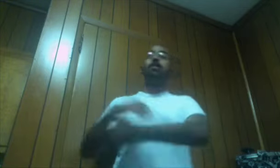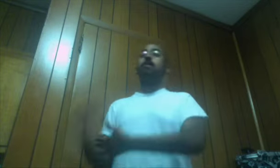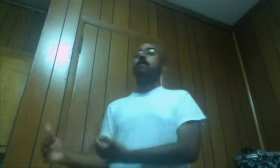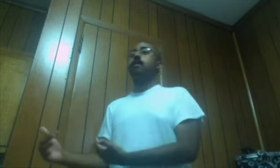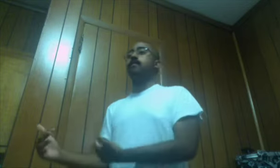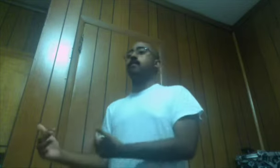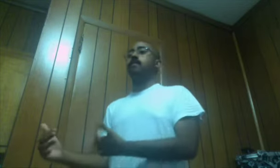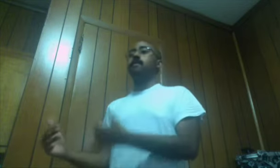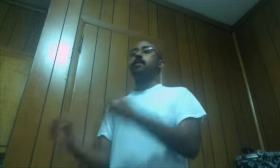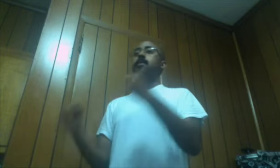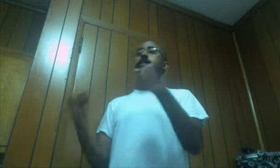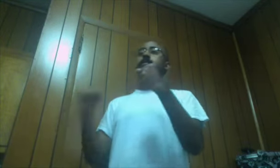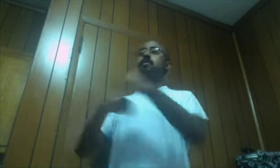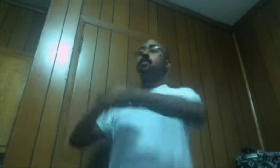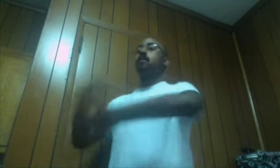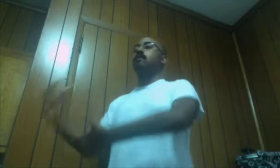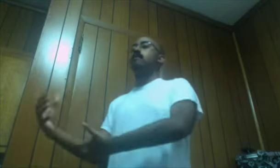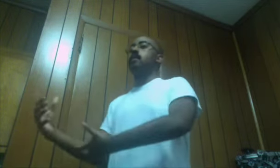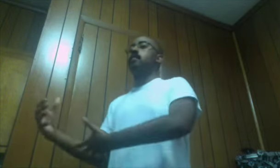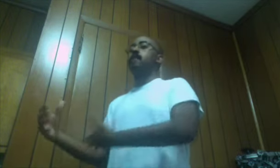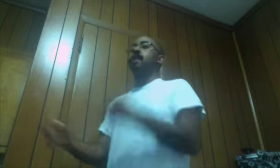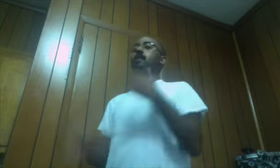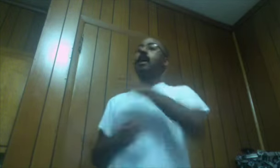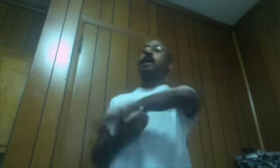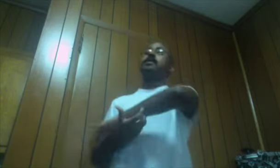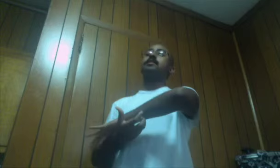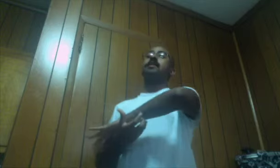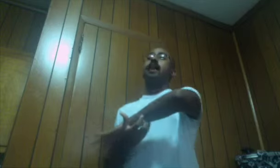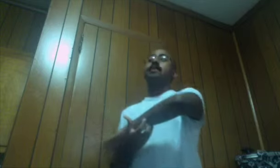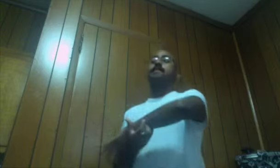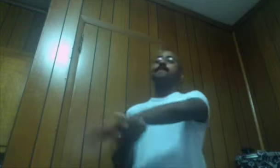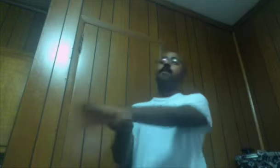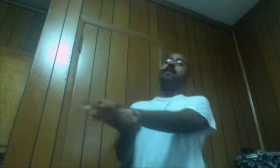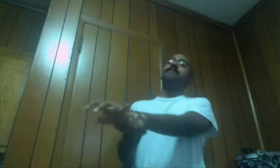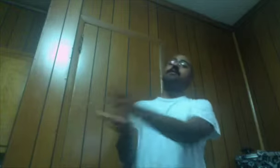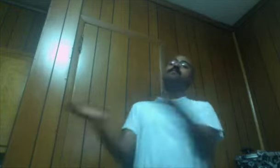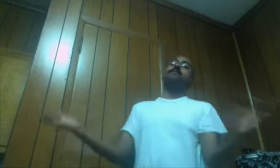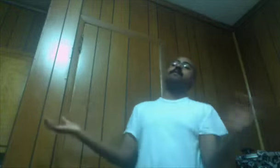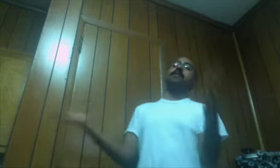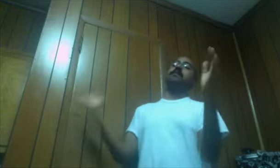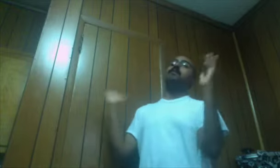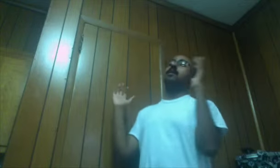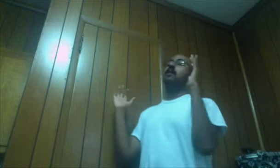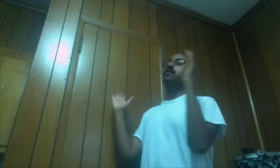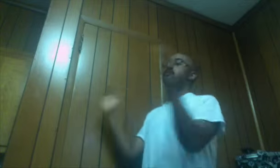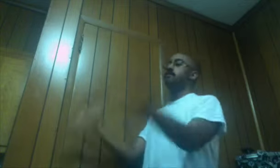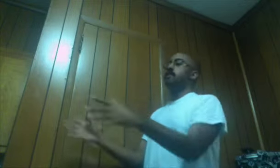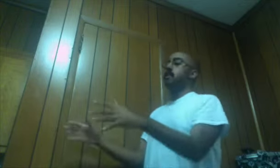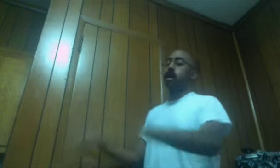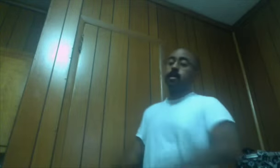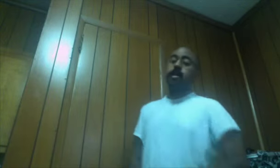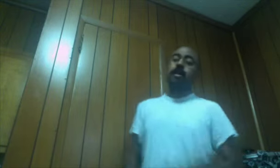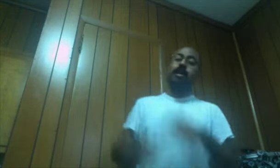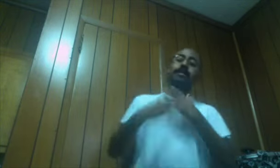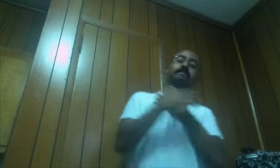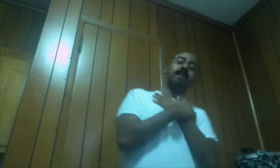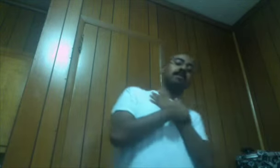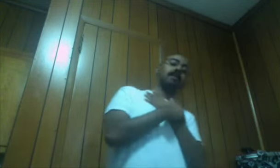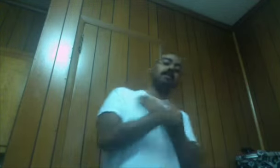Overcovering Their face And so Overridden Their mind That it Actually Has evolved To the point Of it Creating Its own Personality That's My take On